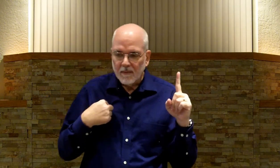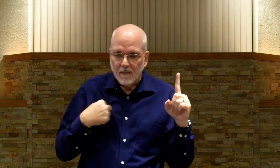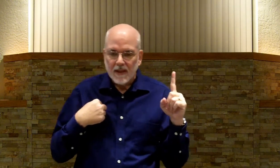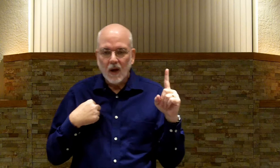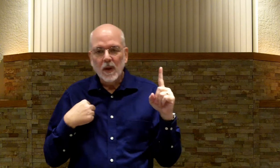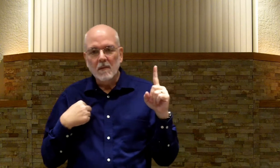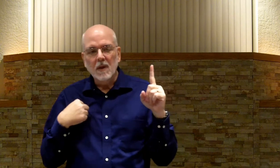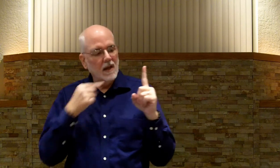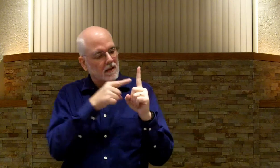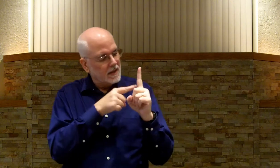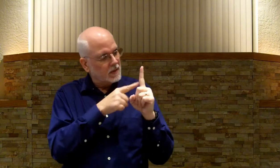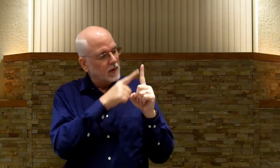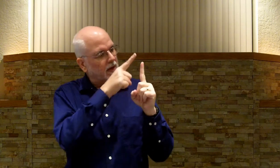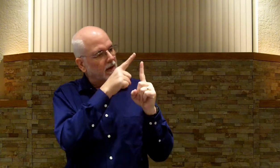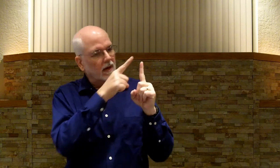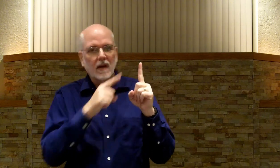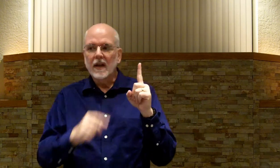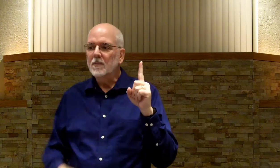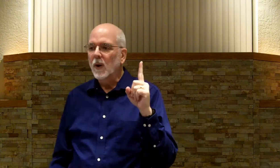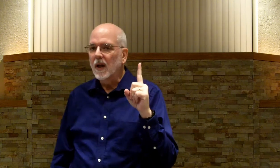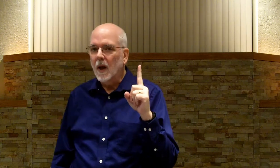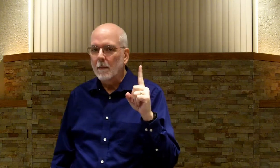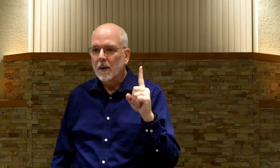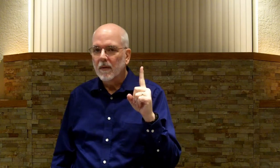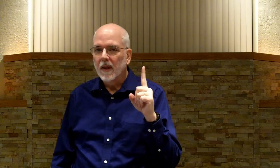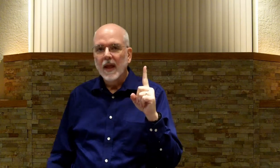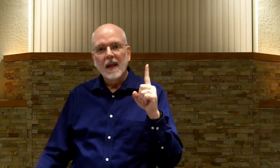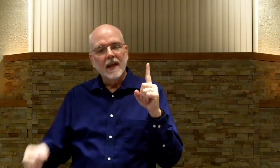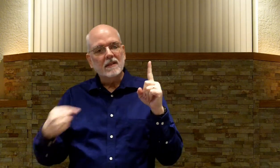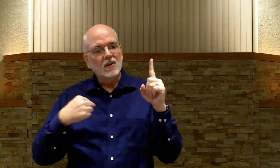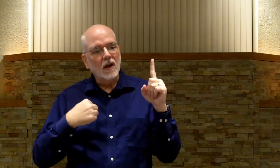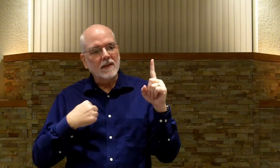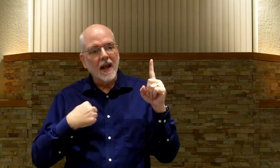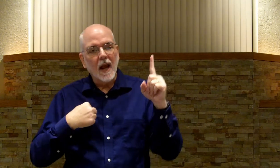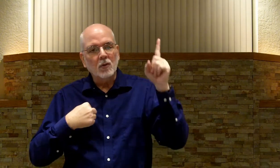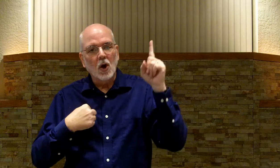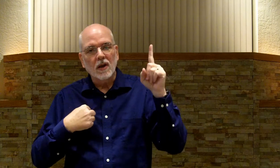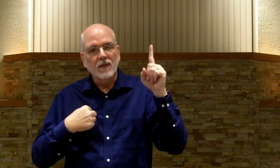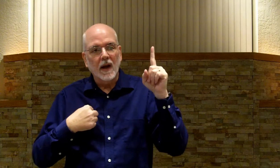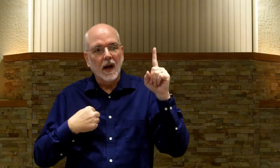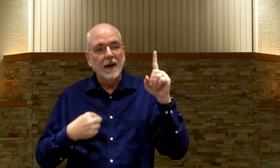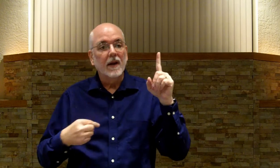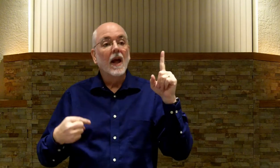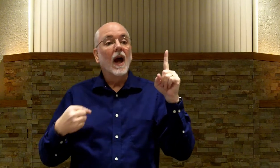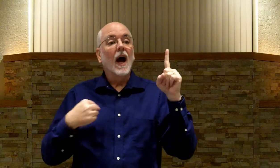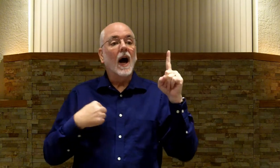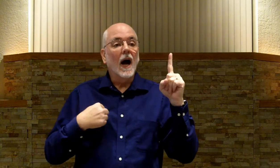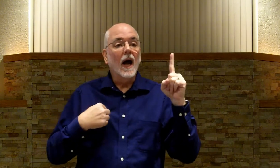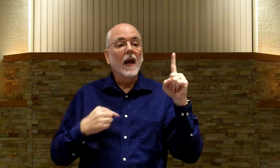It's not really me. See this one here. He's pointing up. That's saying. I'm talking for God. I.